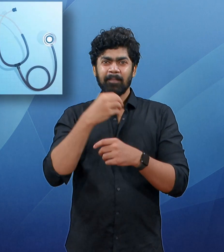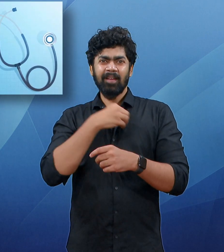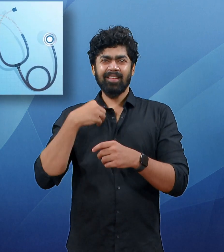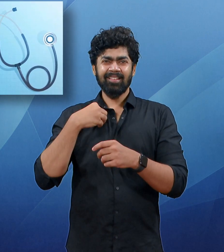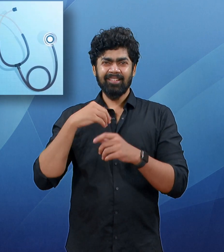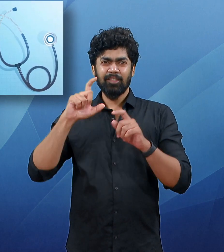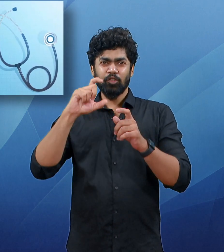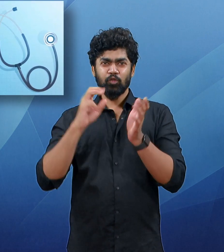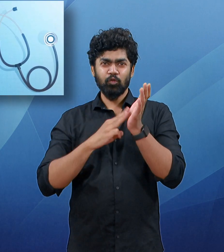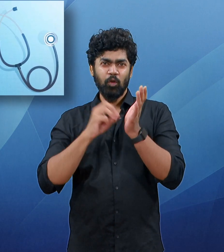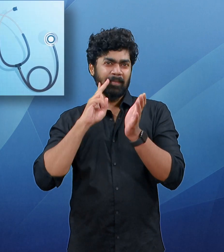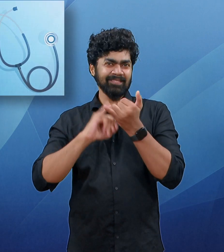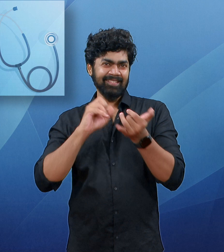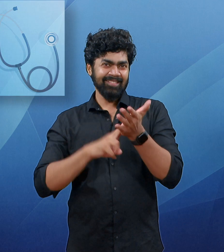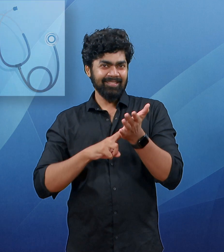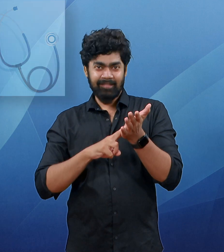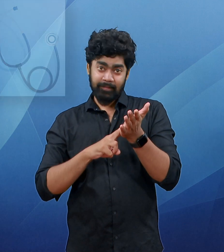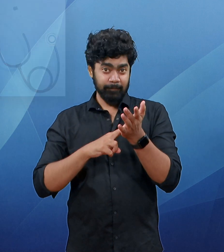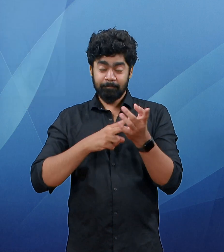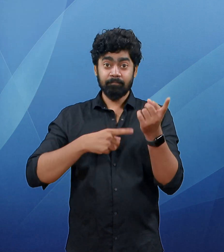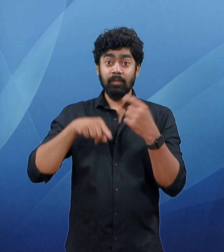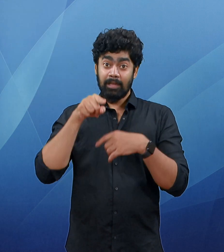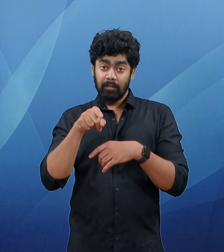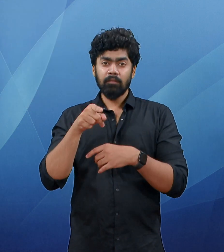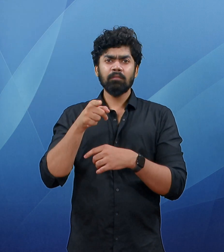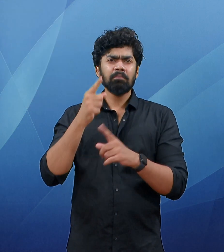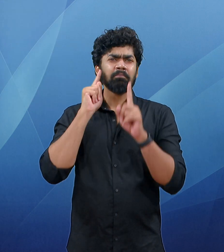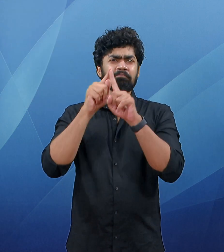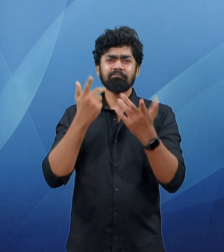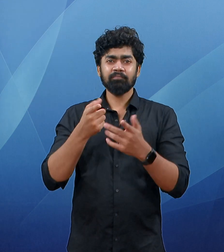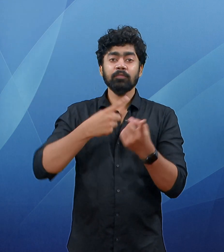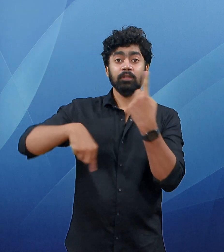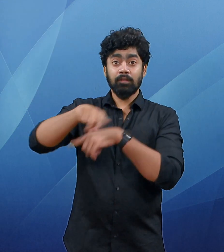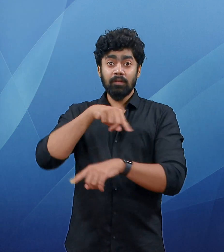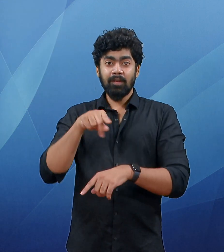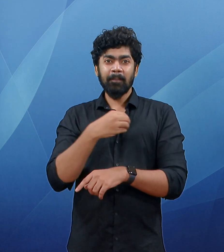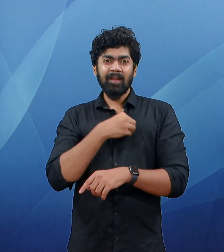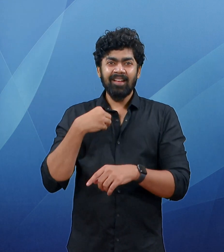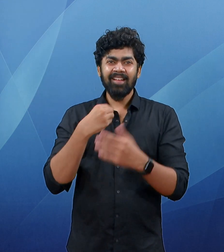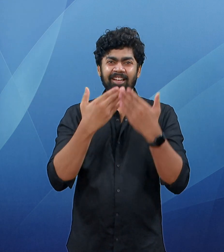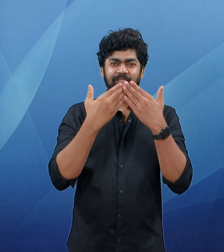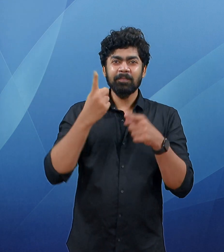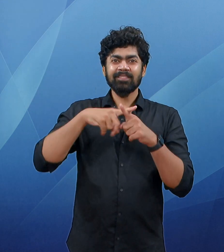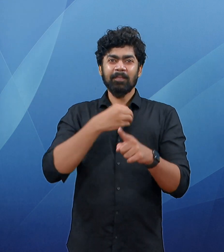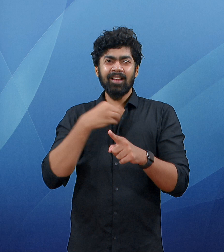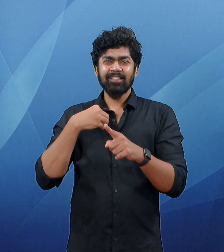professionals is all set to launch its one nation one registration platform for doctors across the country to eliminate